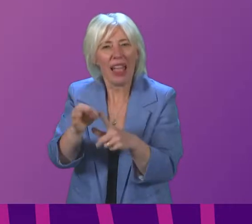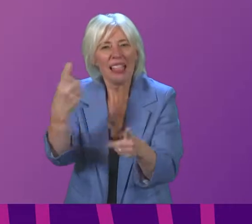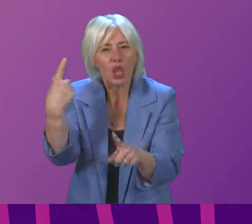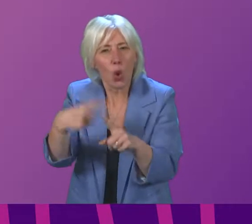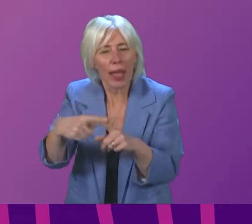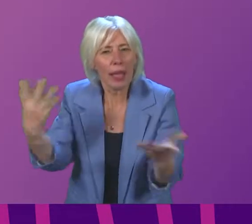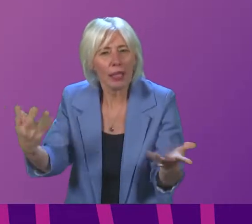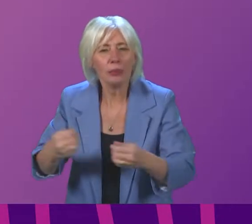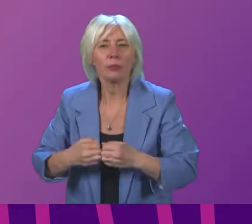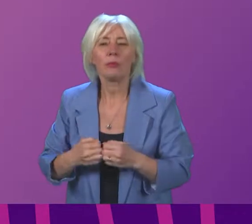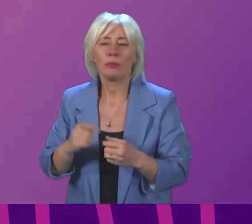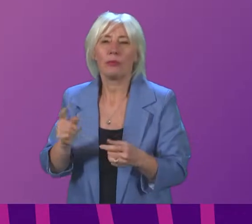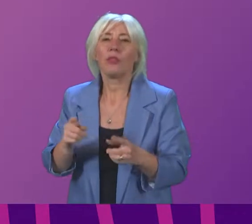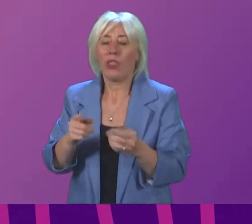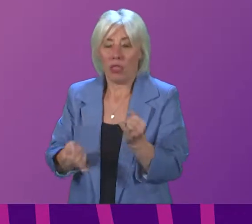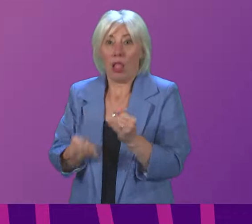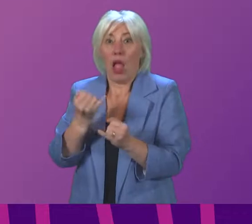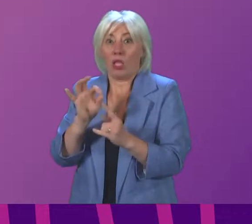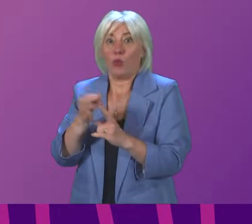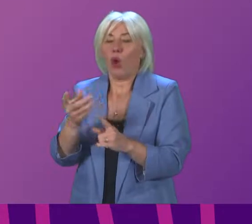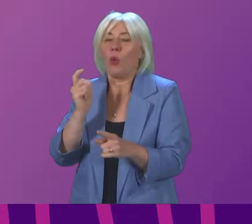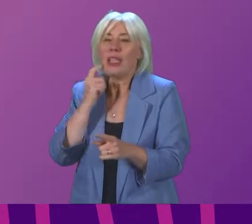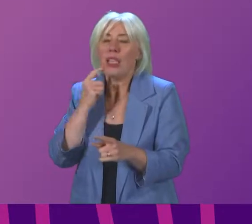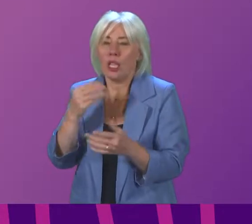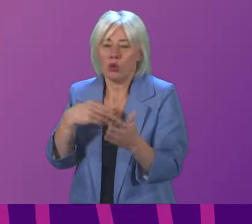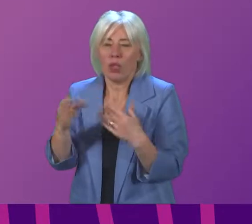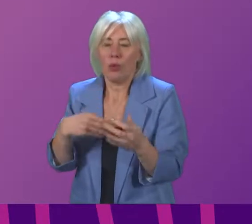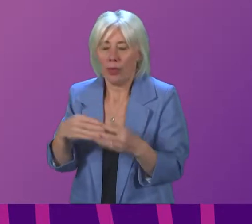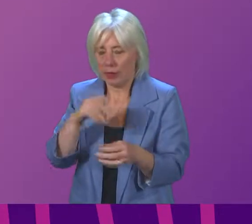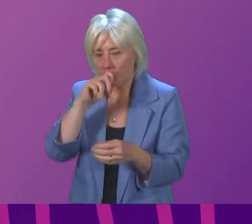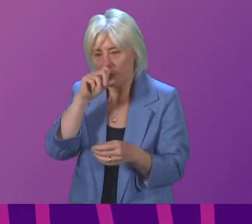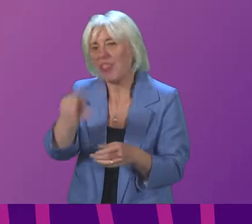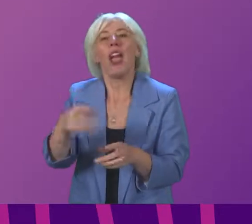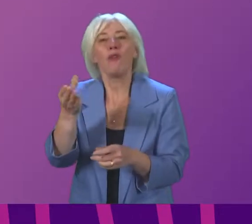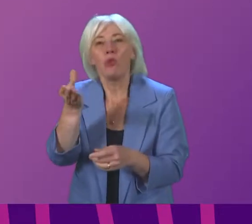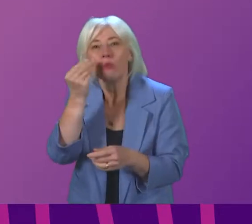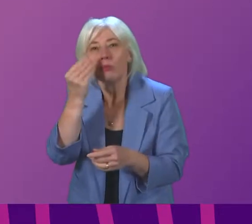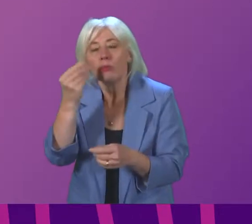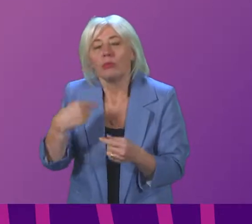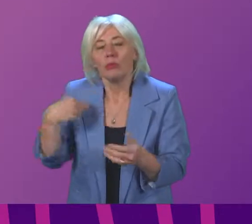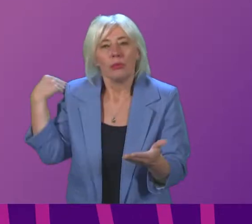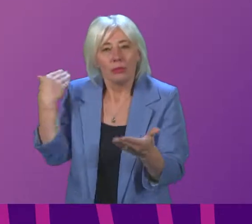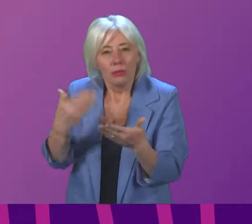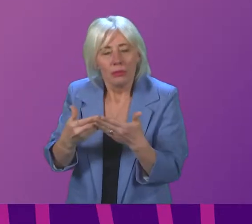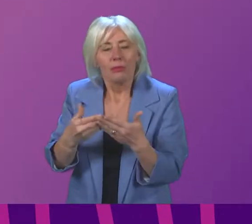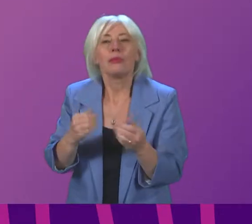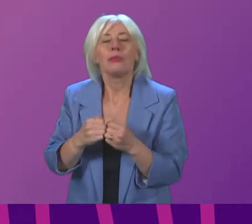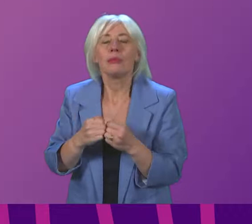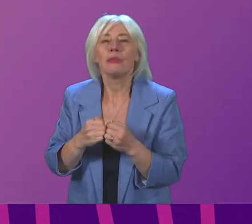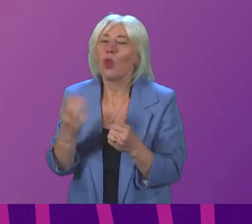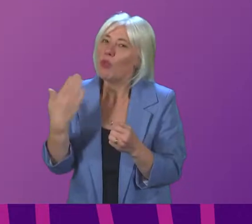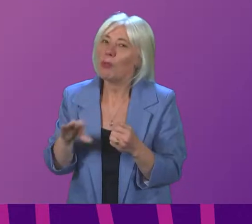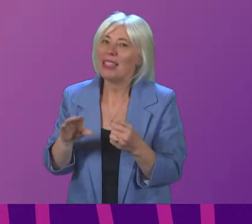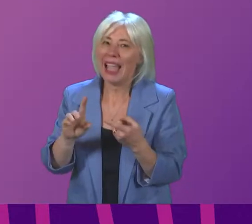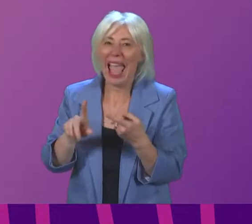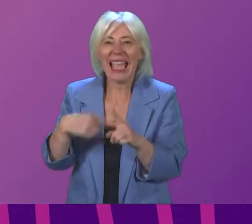that last point, because it is probably the easiest one to deal with, as anybody who had been paying attention to this over the last few months would have known. We had an